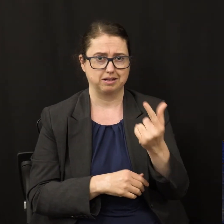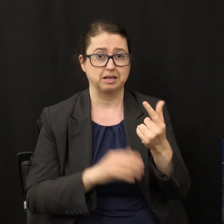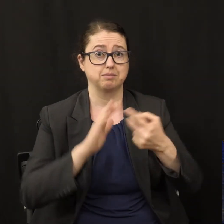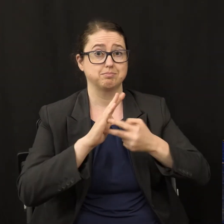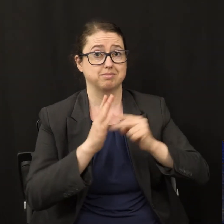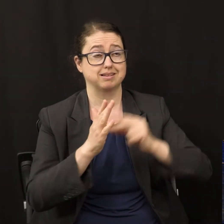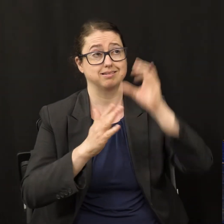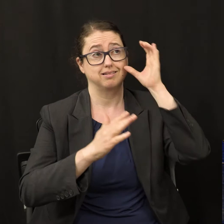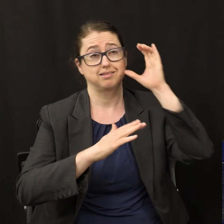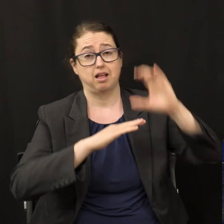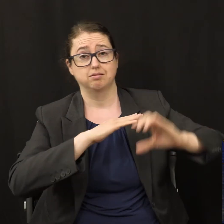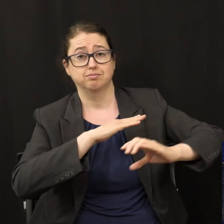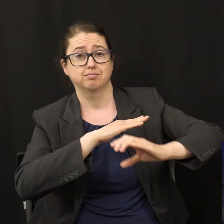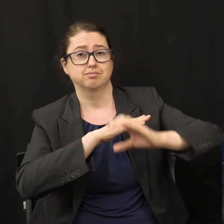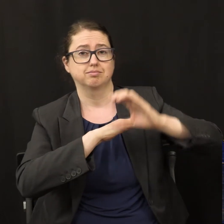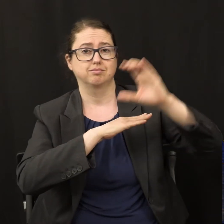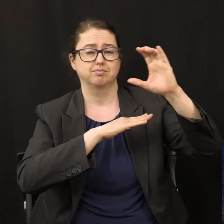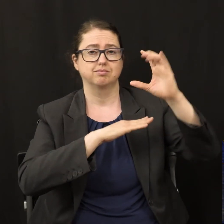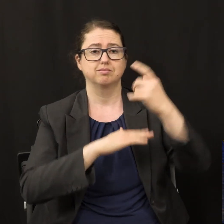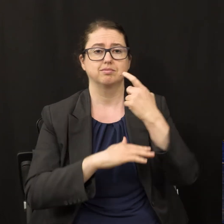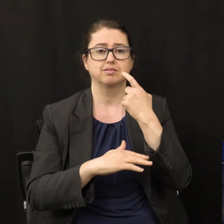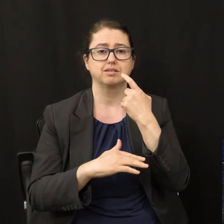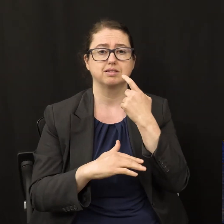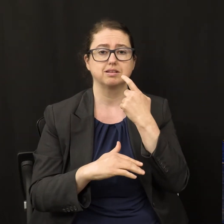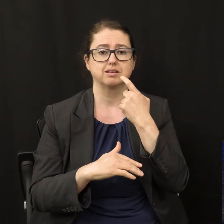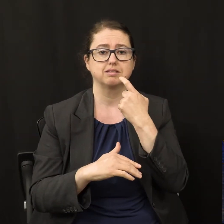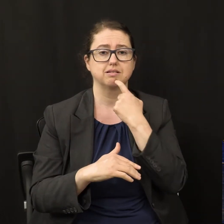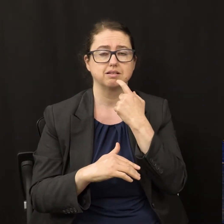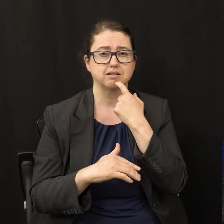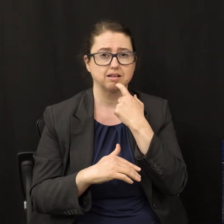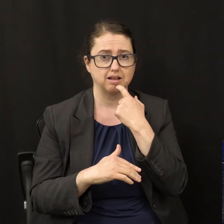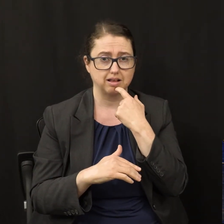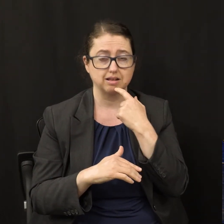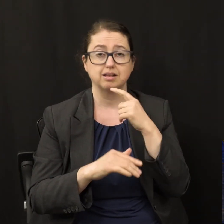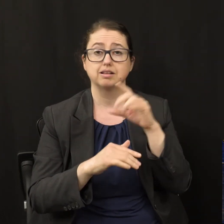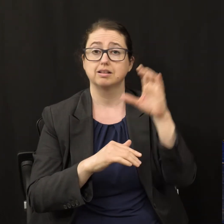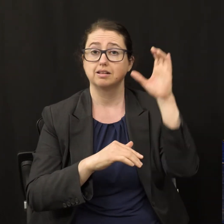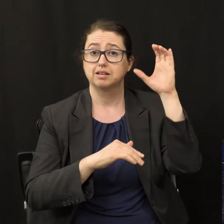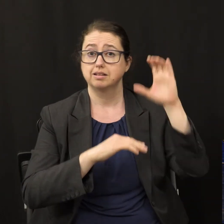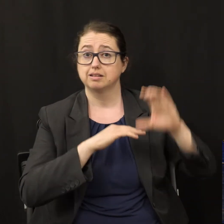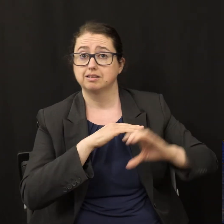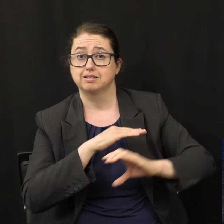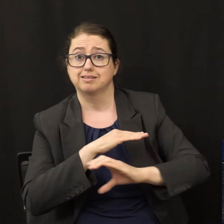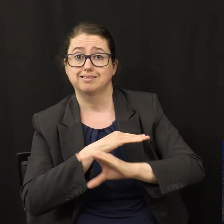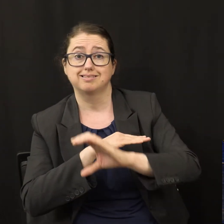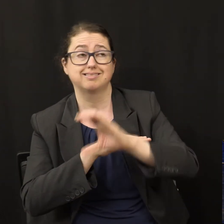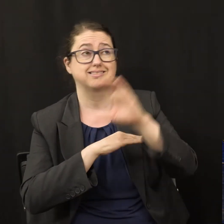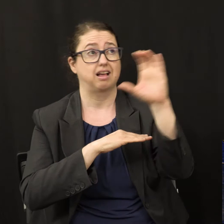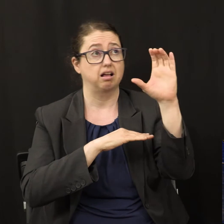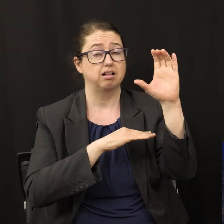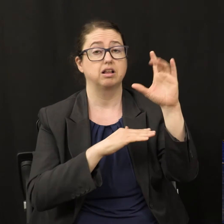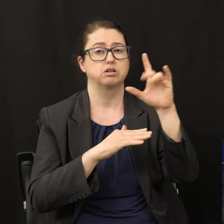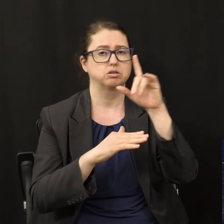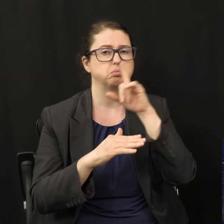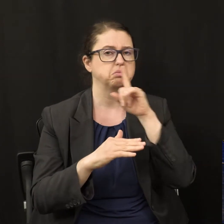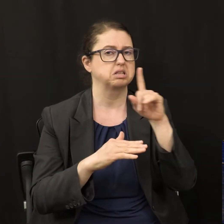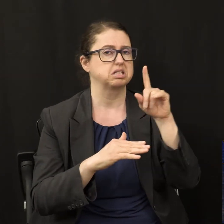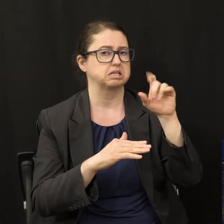So it says, with which the rising sun from on high has visited us to give